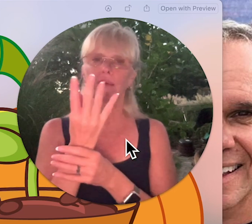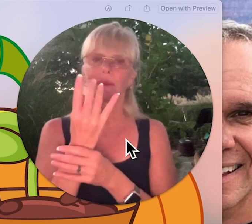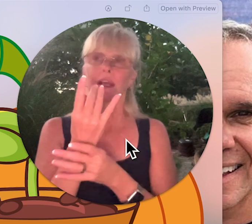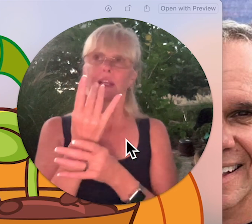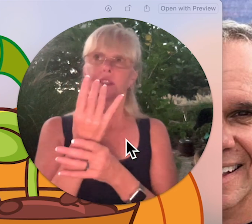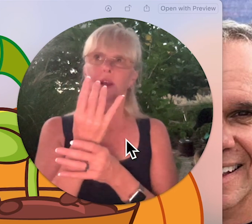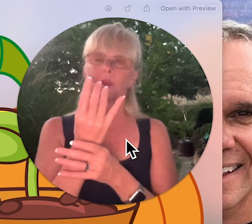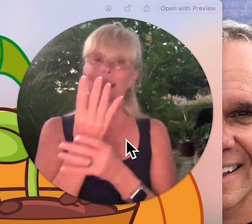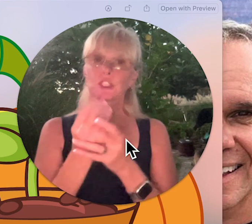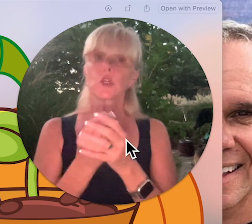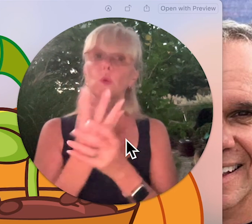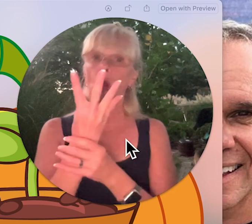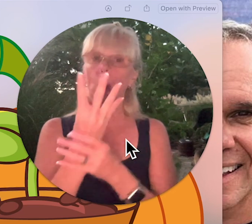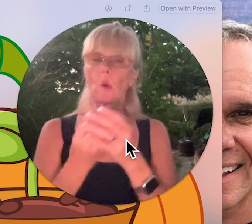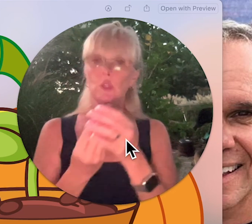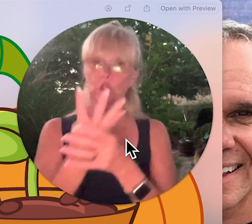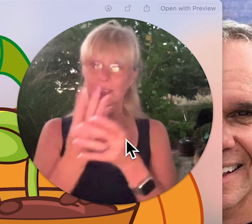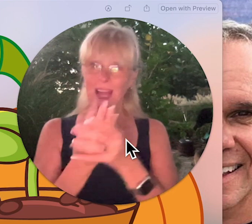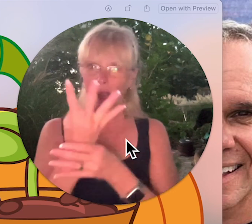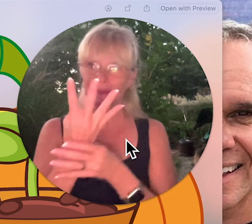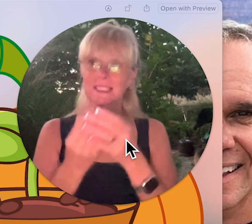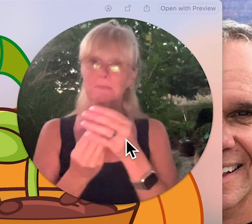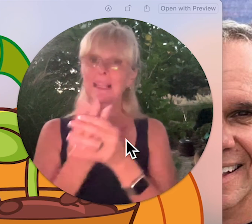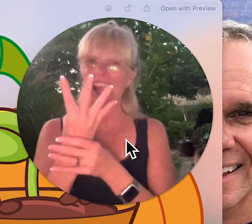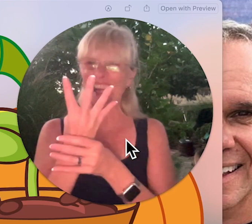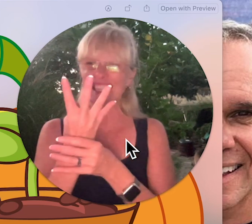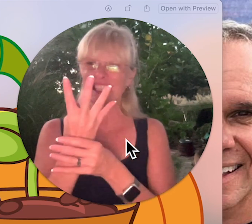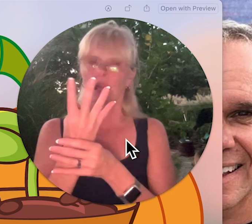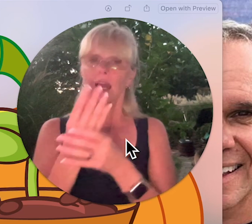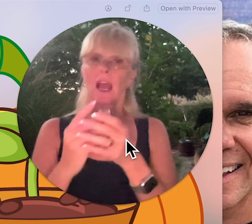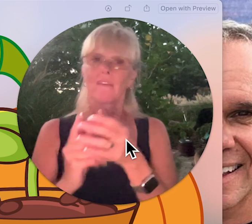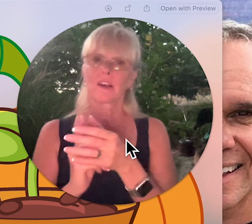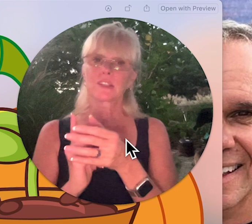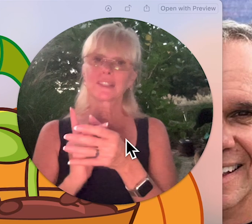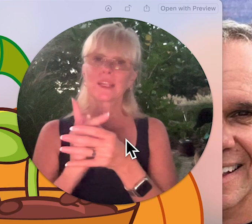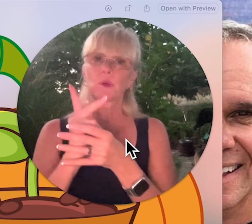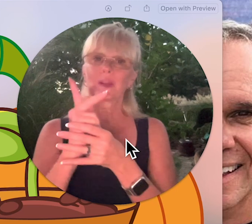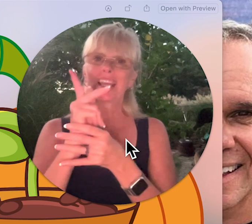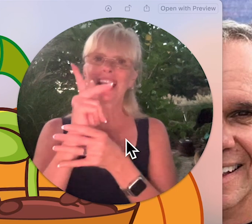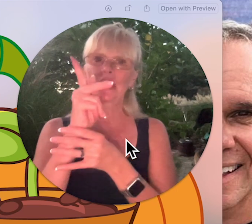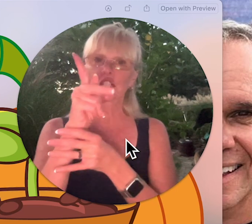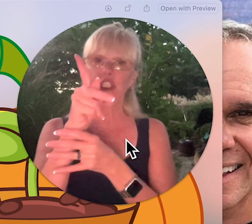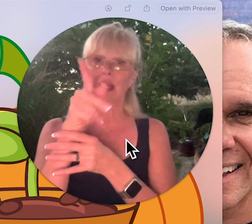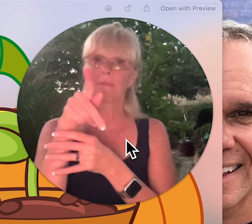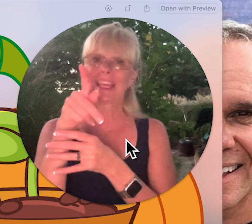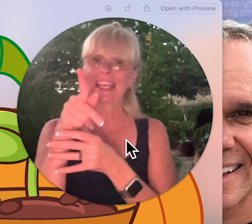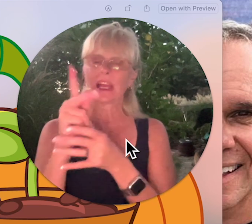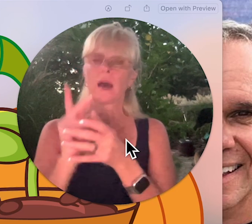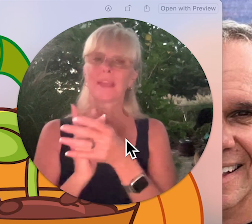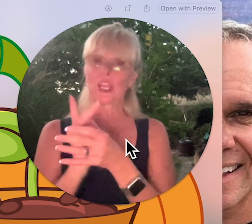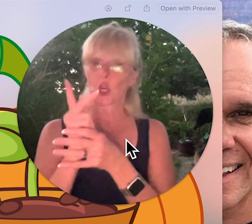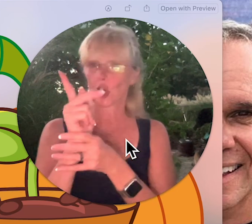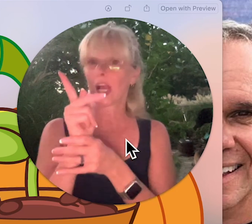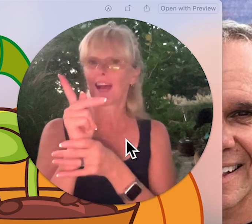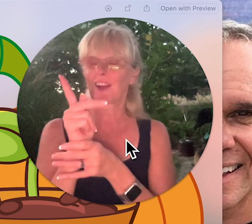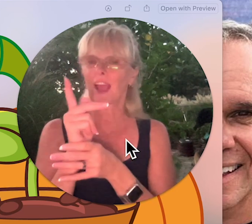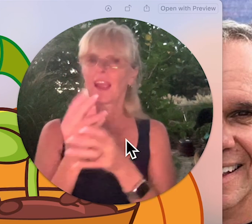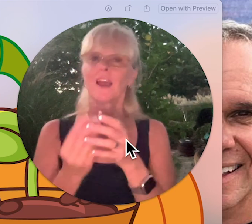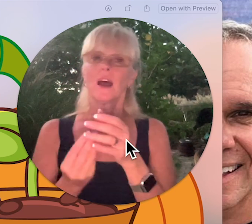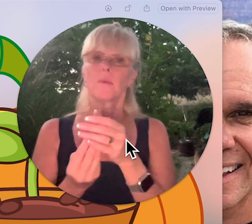so that's to grow two times is plant I've also seen real English a pea up here okay but